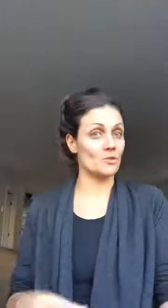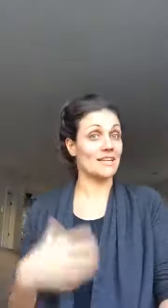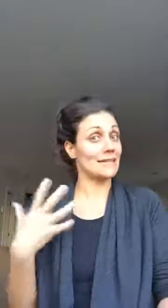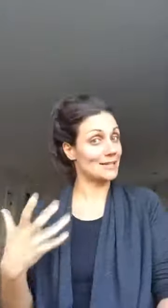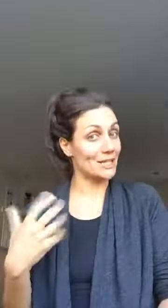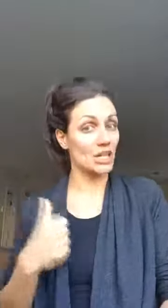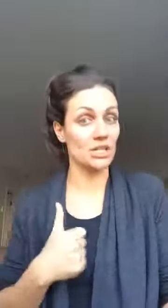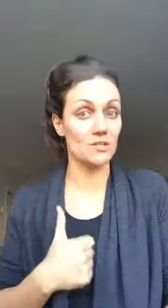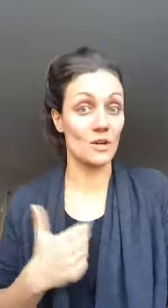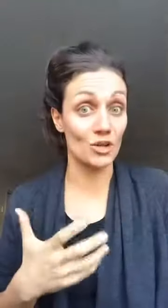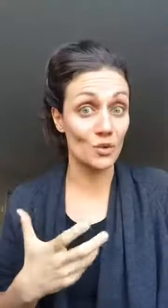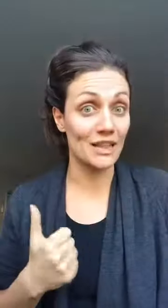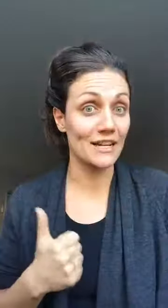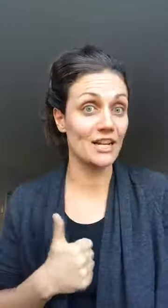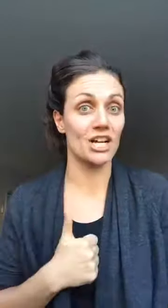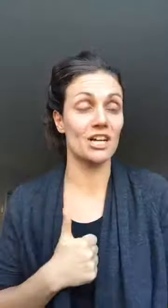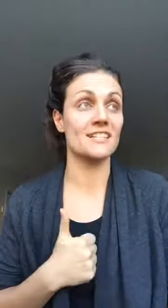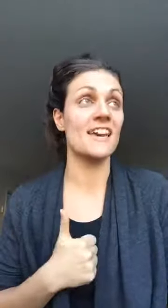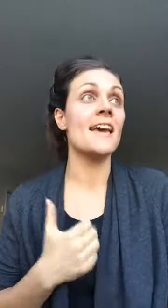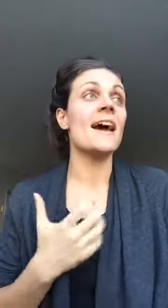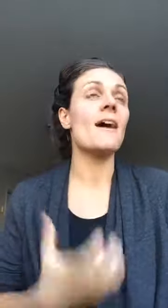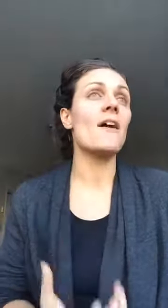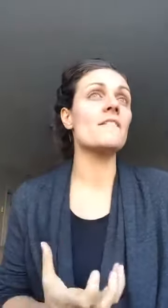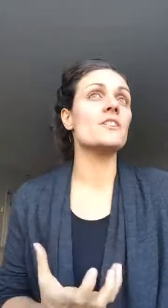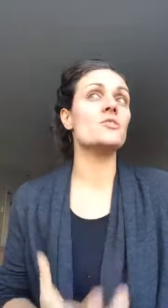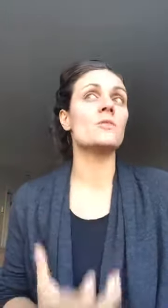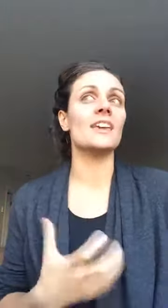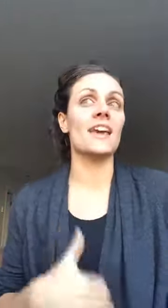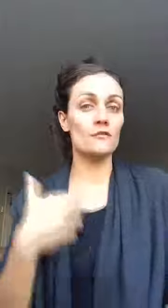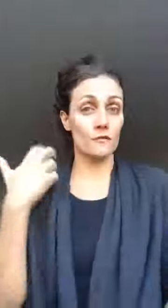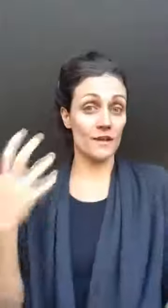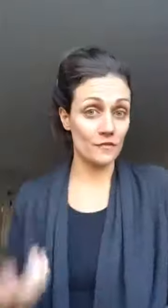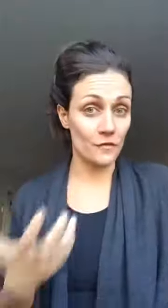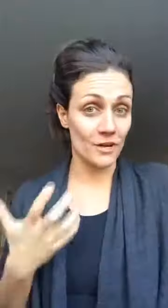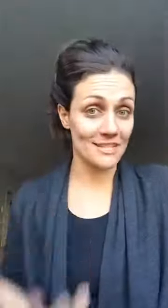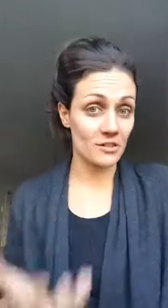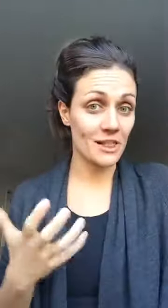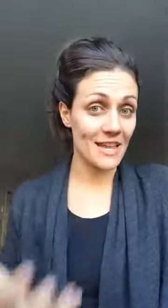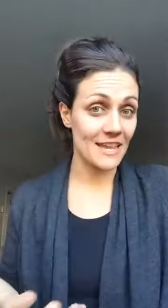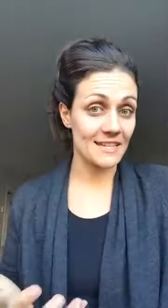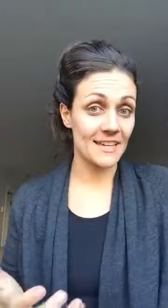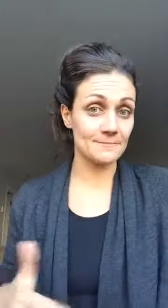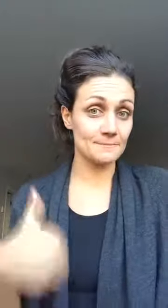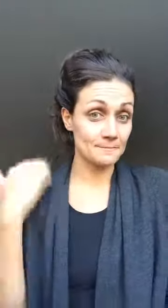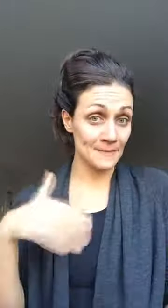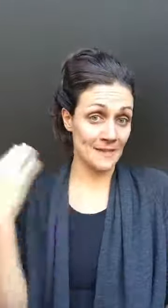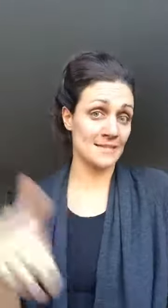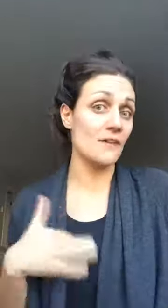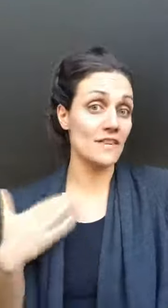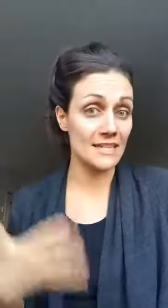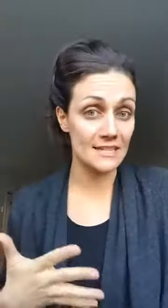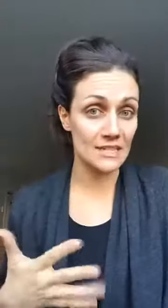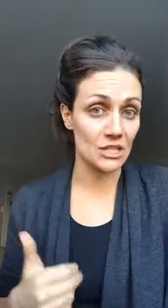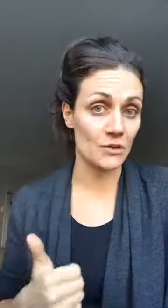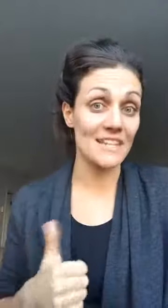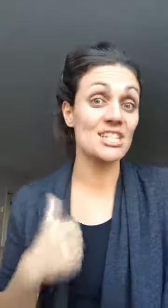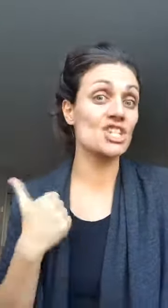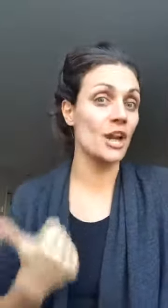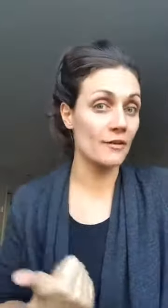clarity calls one-on-one clarity calls however you can get in front of your ideal client then it's of ease to you that's sharing